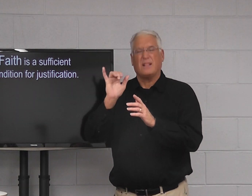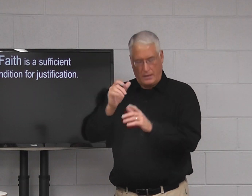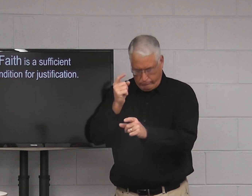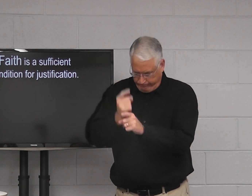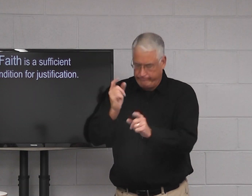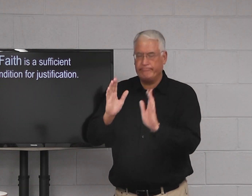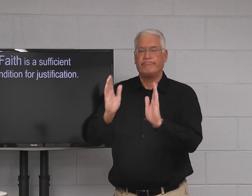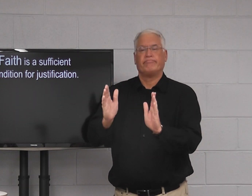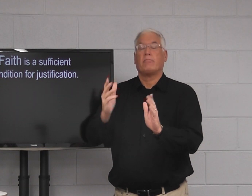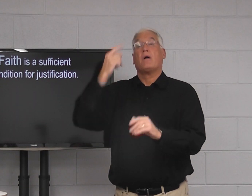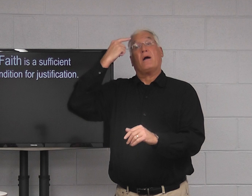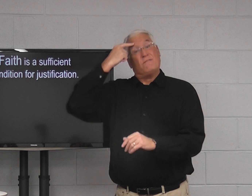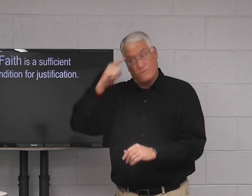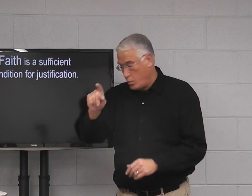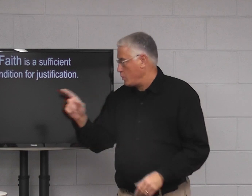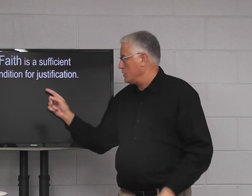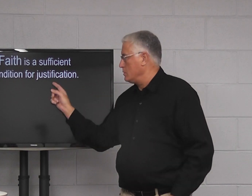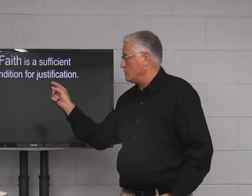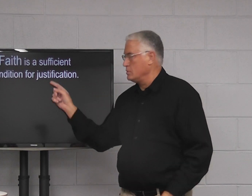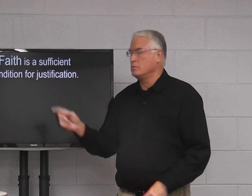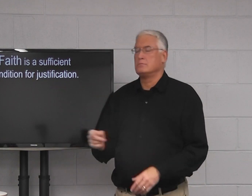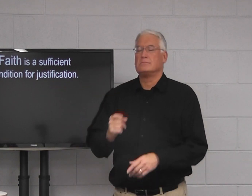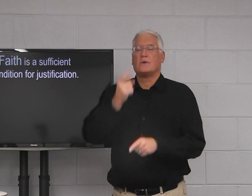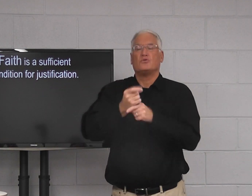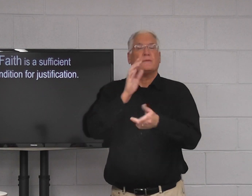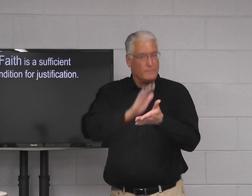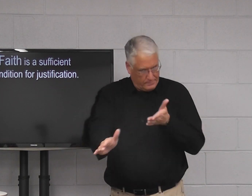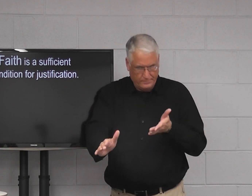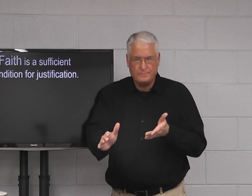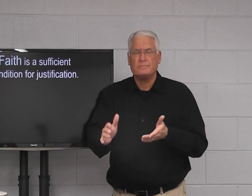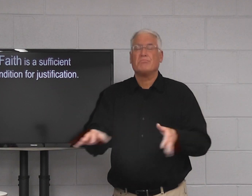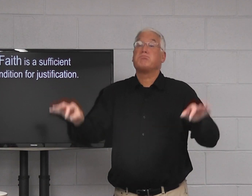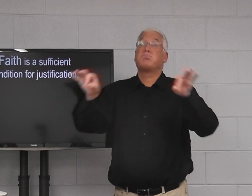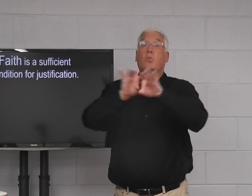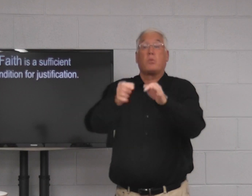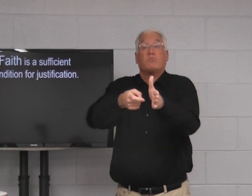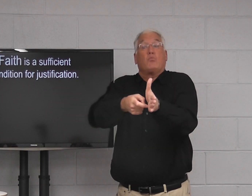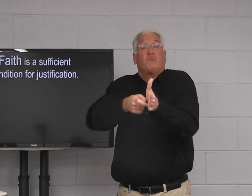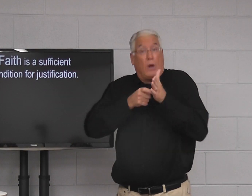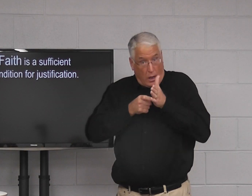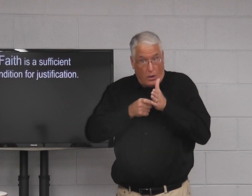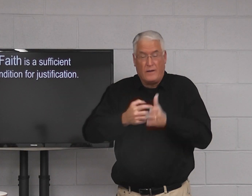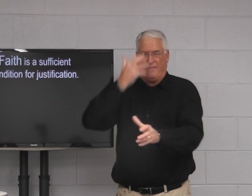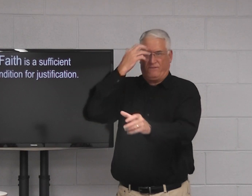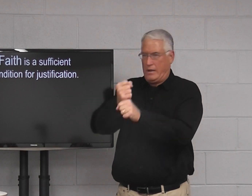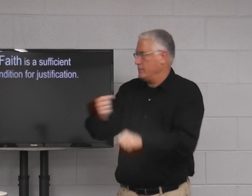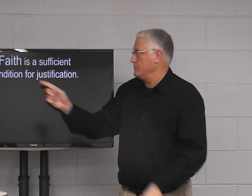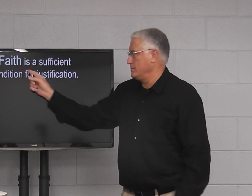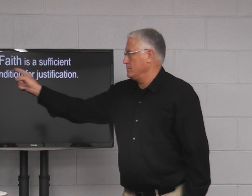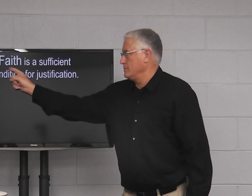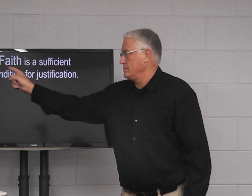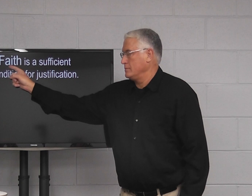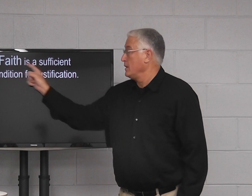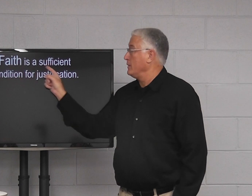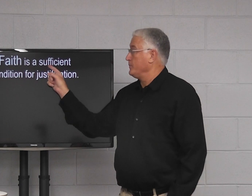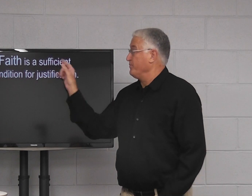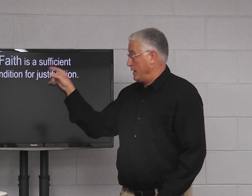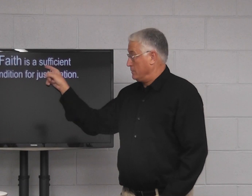Meaning that it is just right, conditioned for justification. For justification,